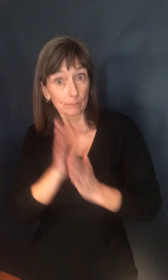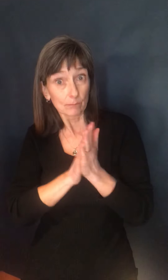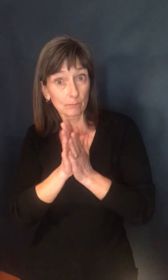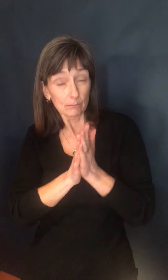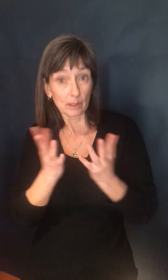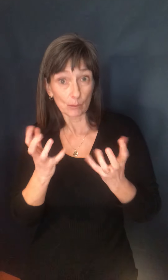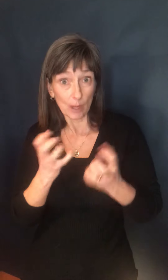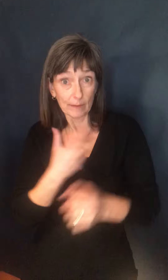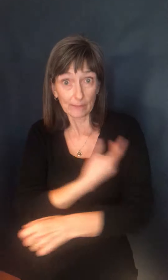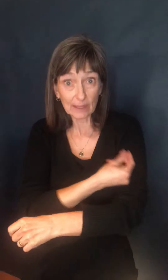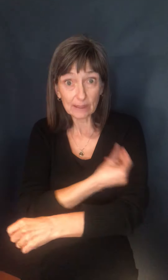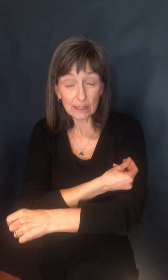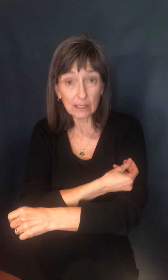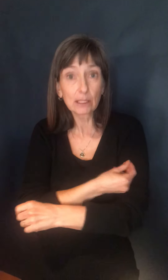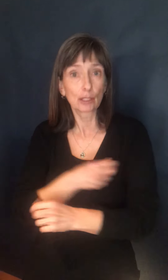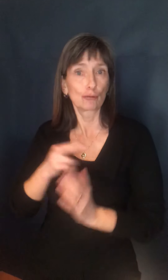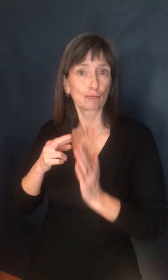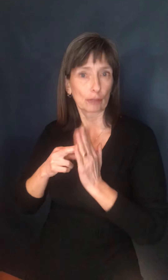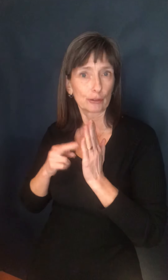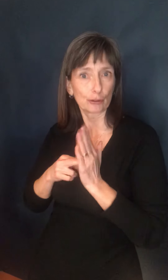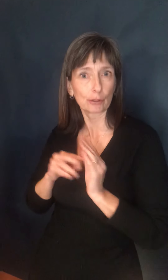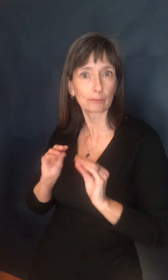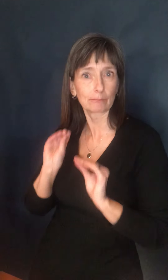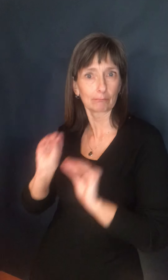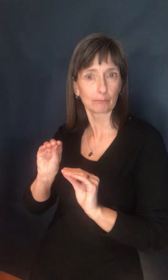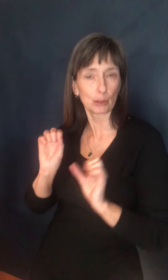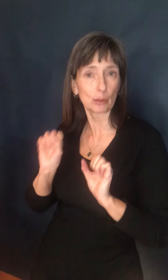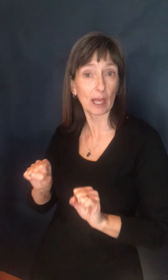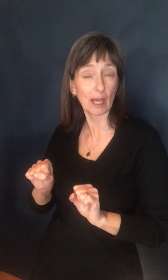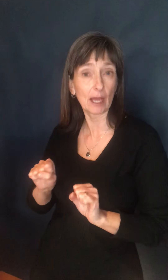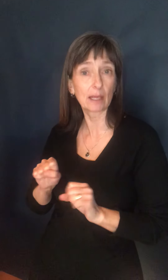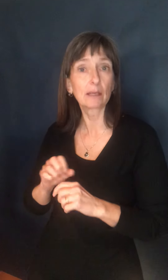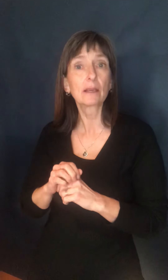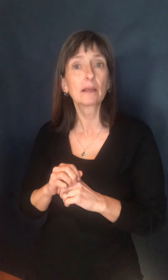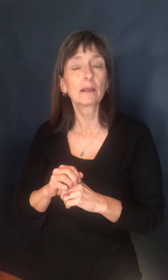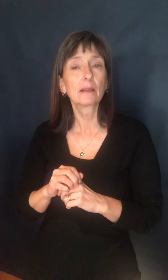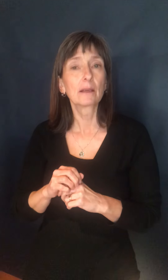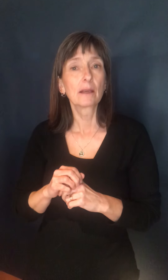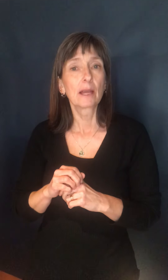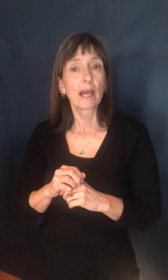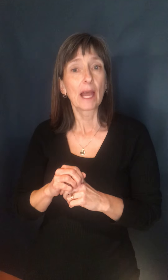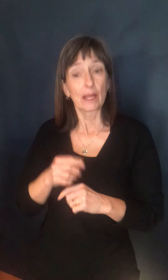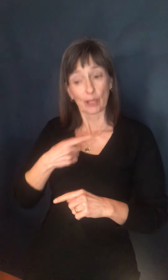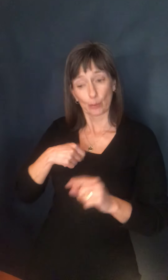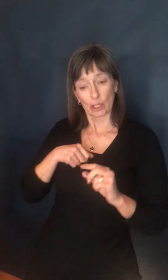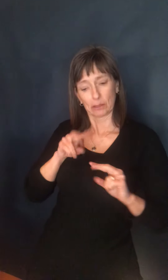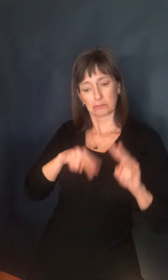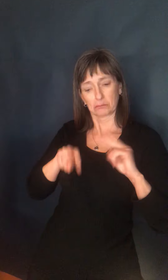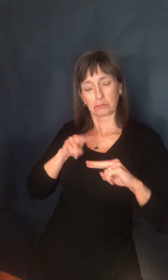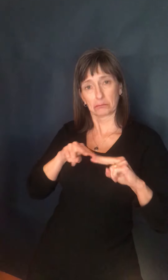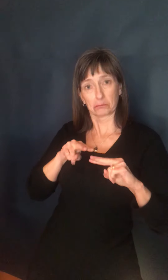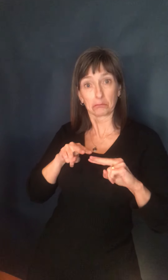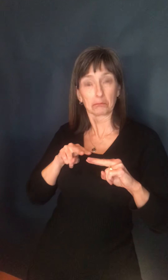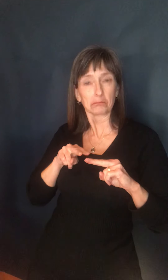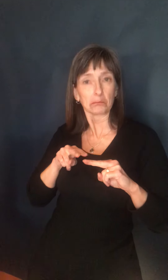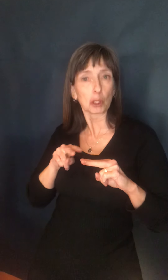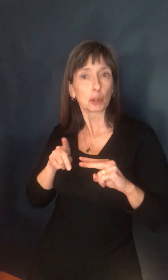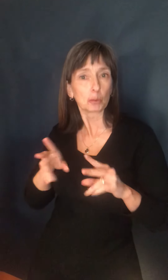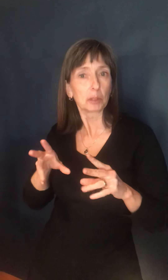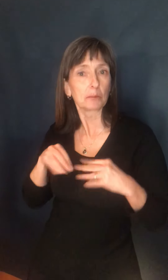vaccine and for the back end to make sure they're eligible within that cohort. So they're over 70 or